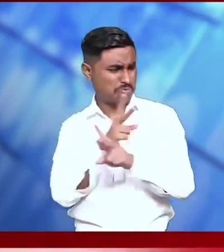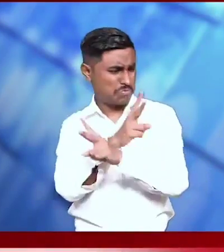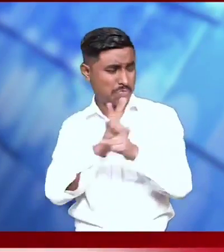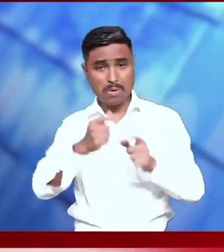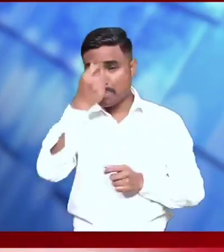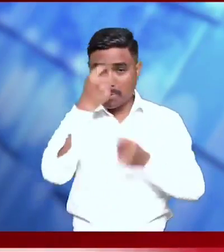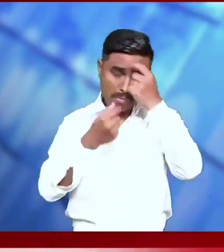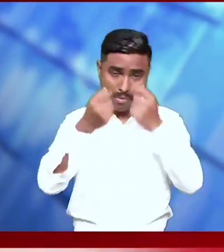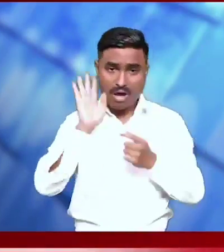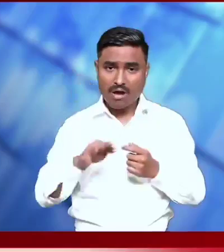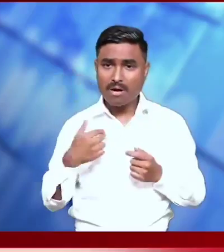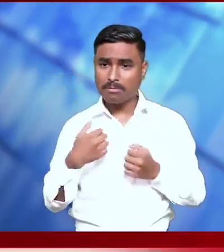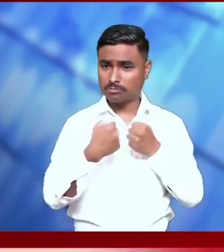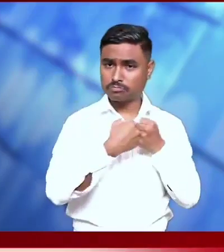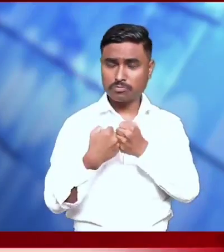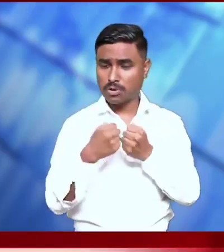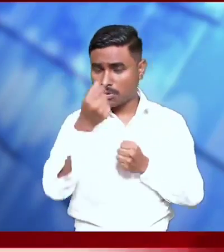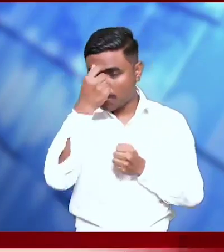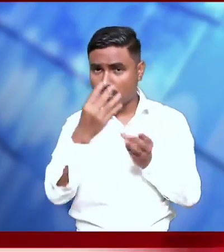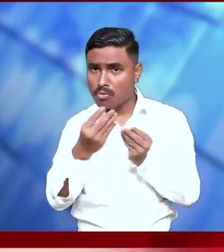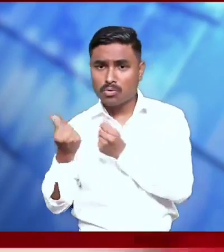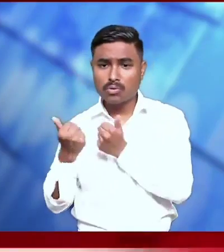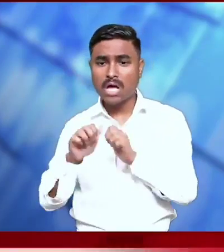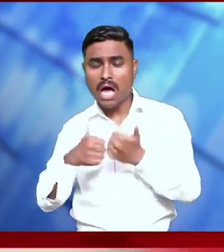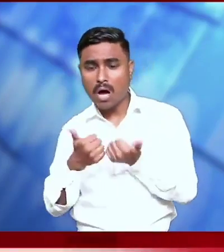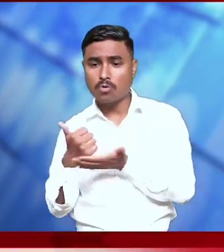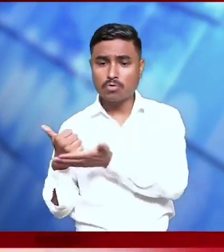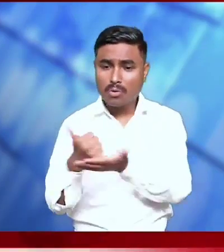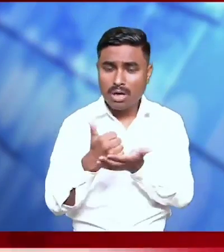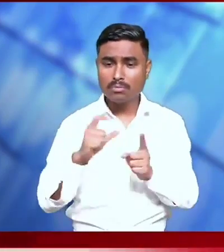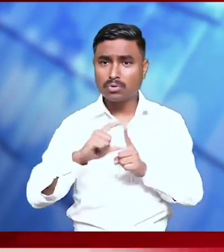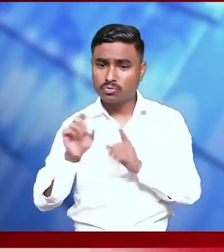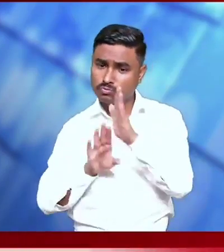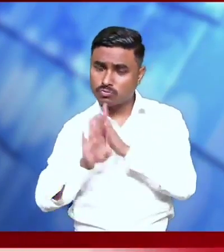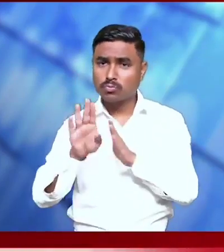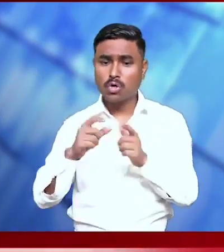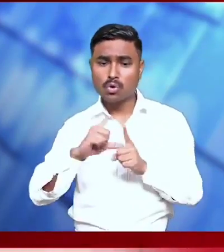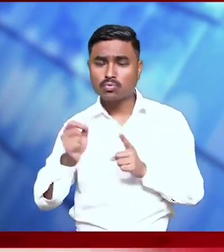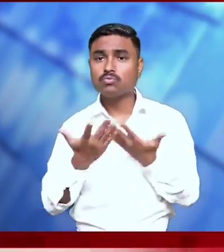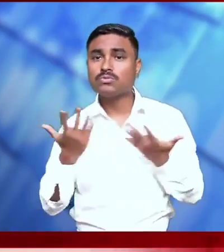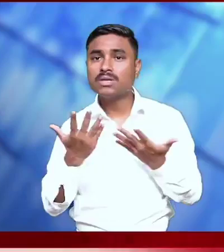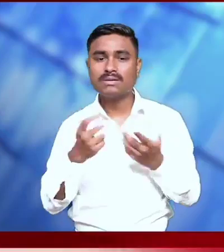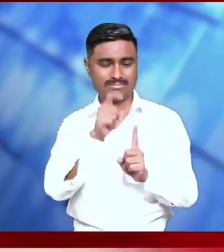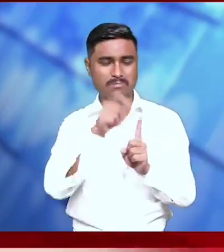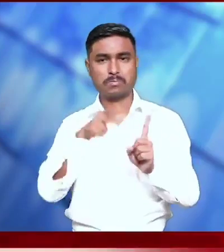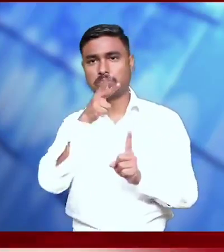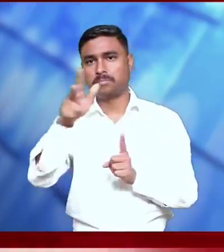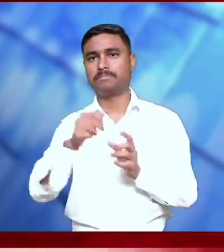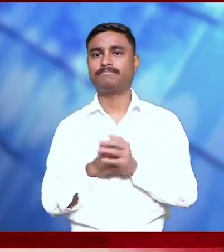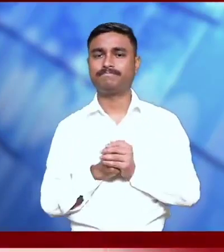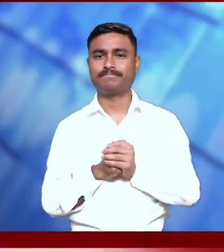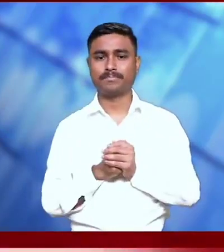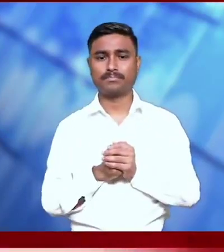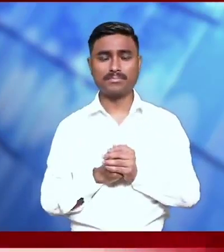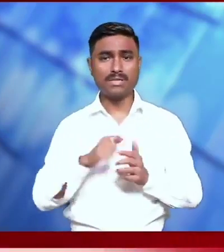and responsibilities for development and sustainable growth in the tourism sector. On the occasion, the Tourism